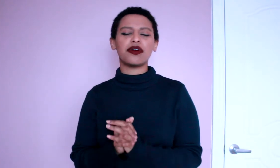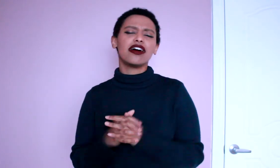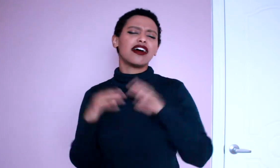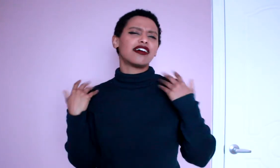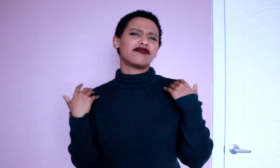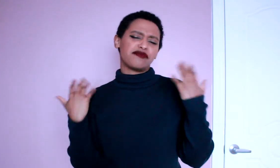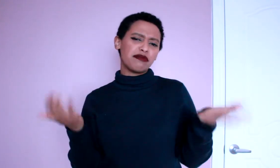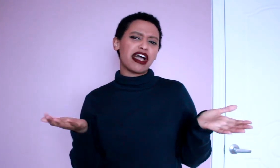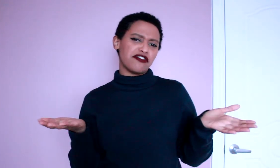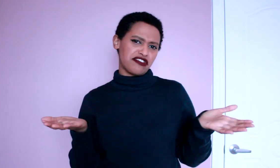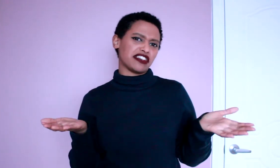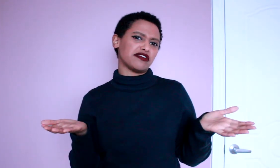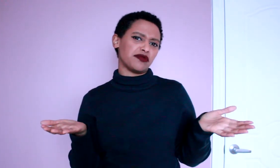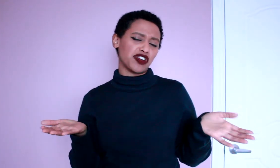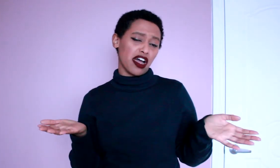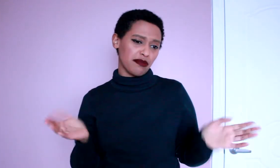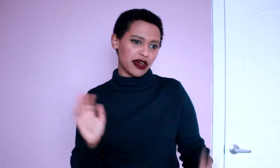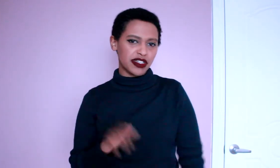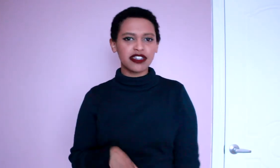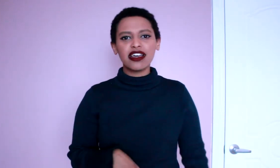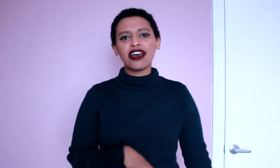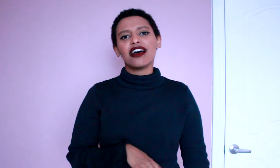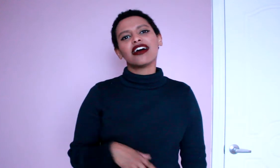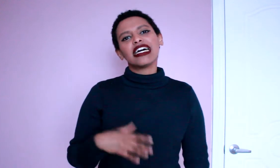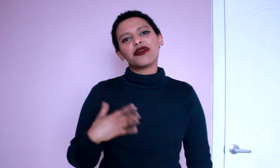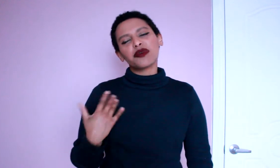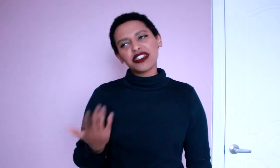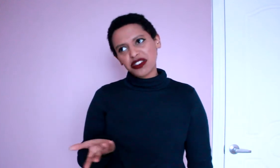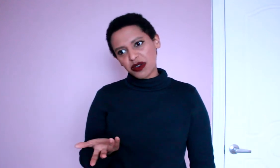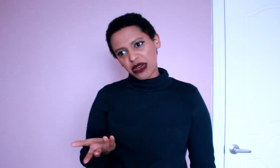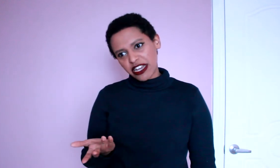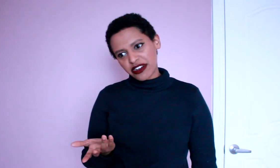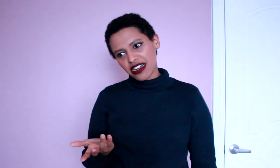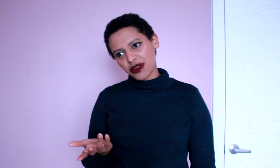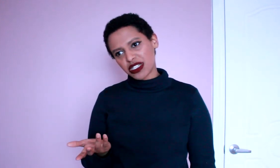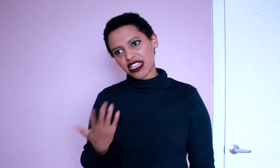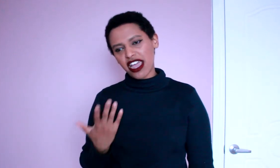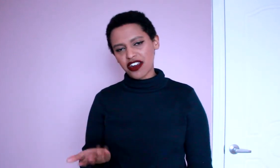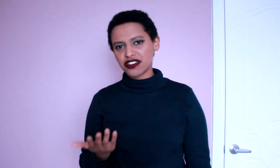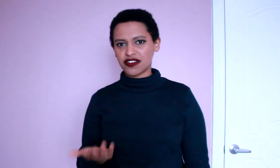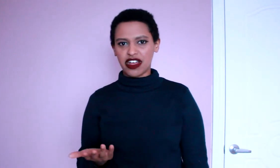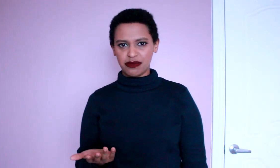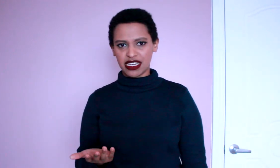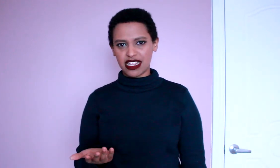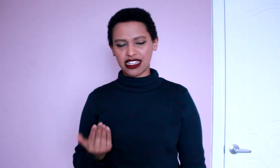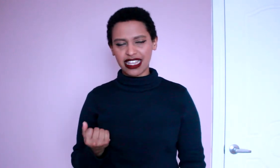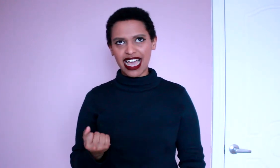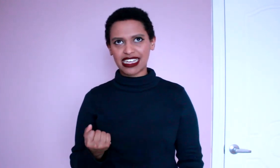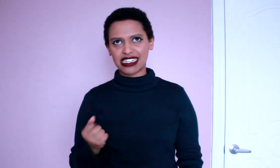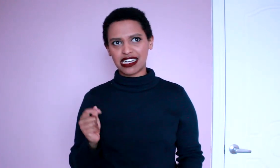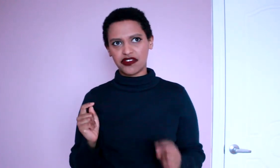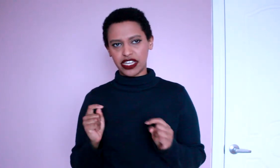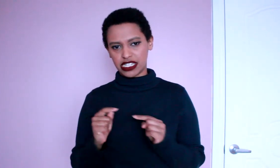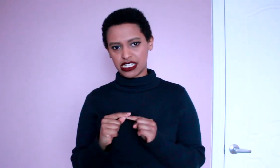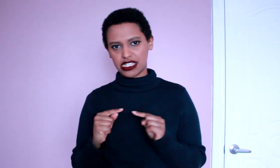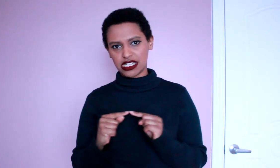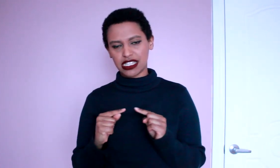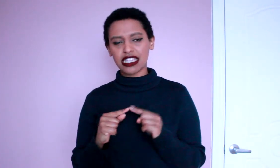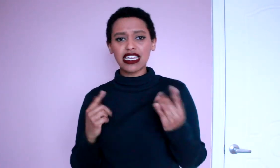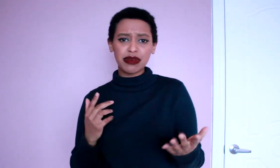a minor thing to talk about. What wasn't so minor was the character development and lack of it. The thing about